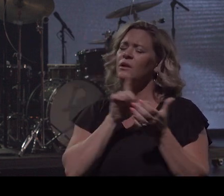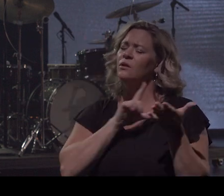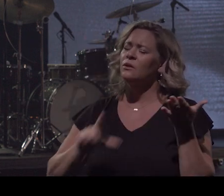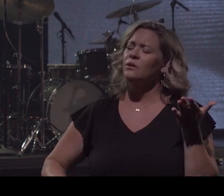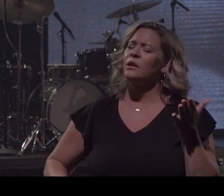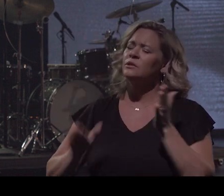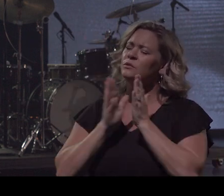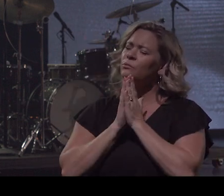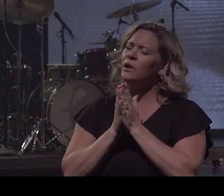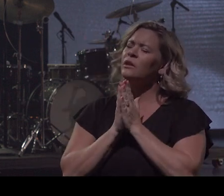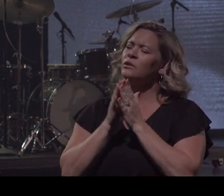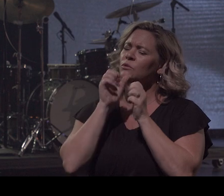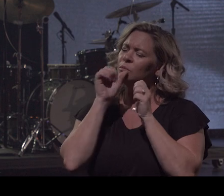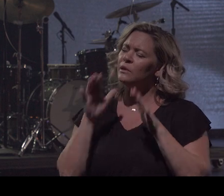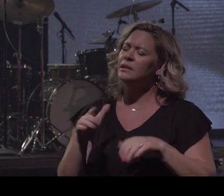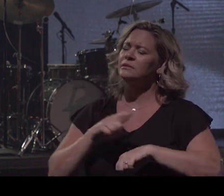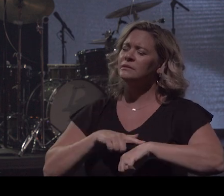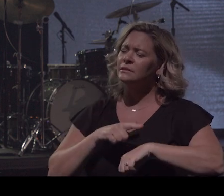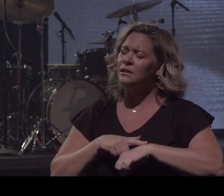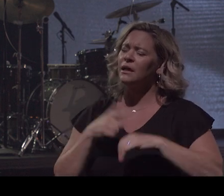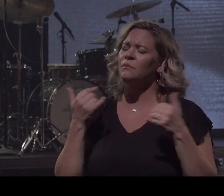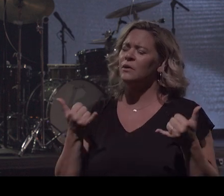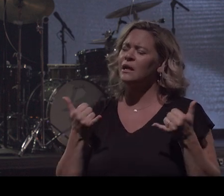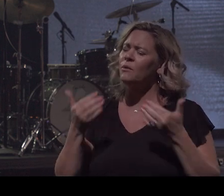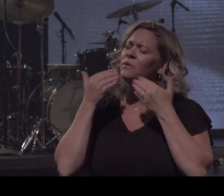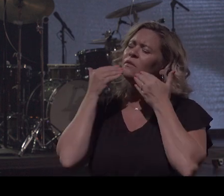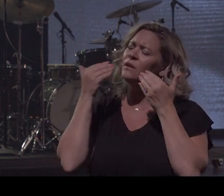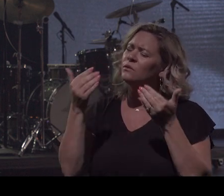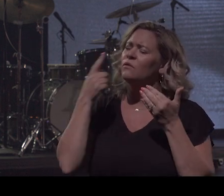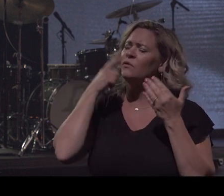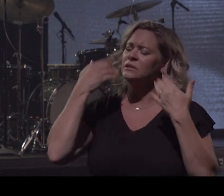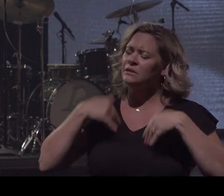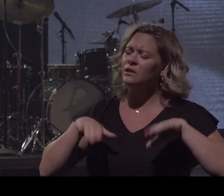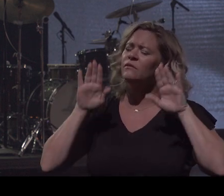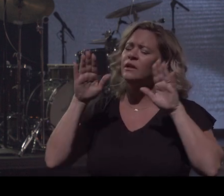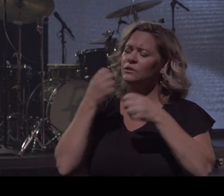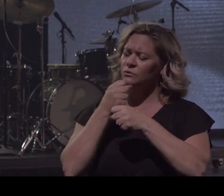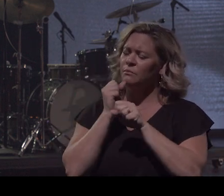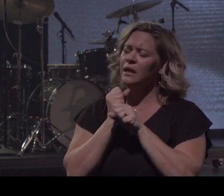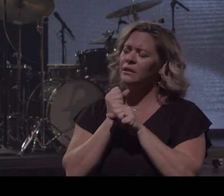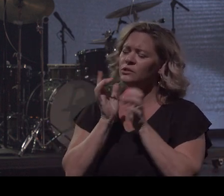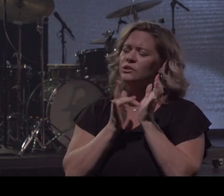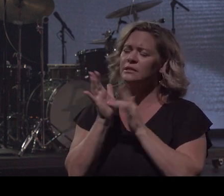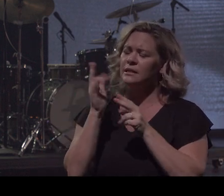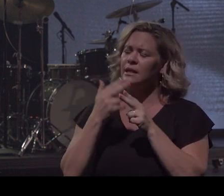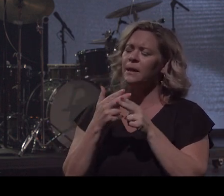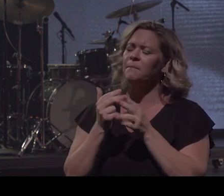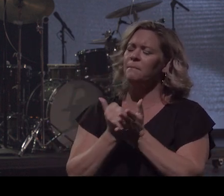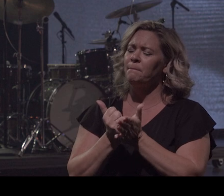this time we thank you for the sacrifice that you made it's in Jesus name we pray Amen